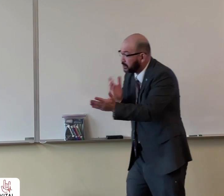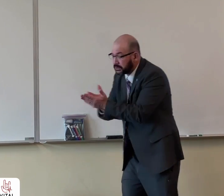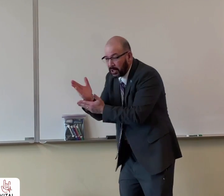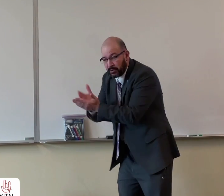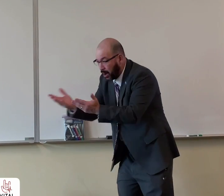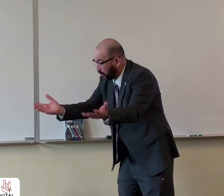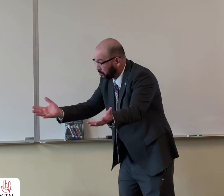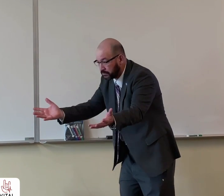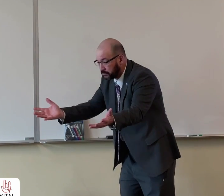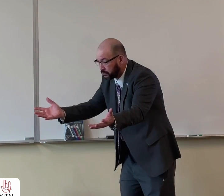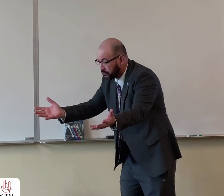That's not all right.